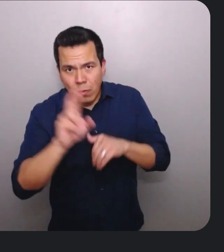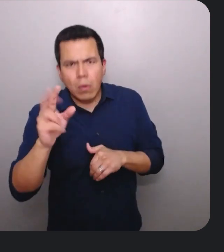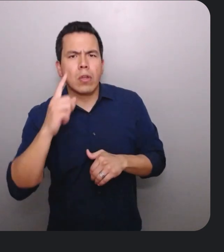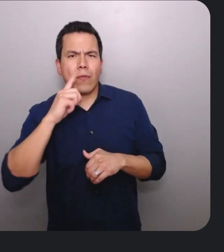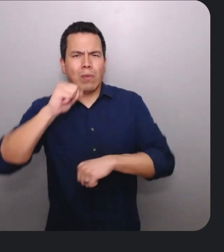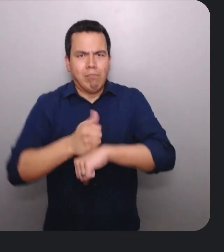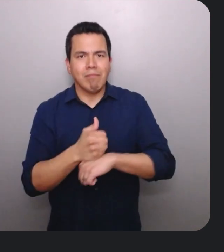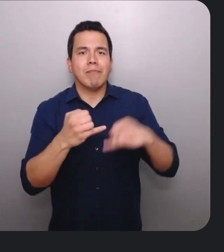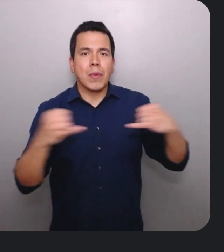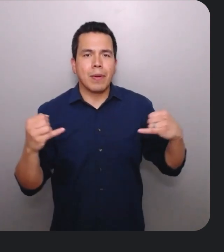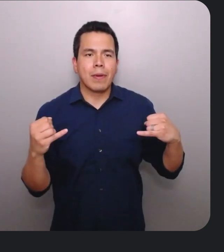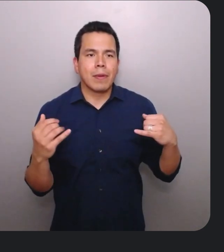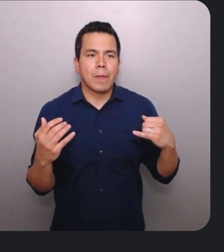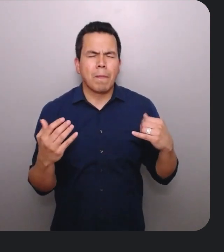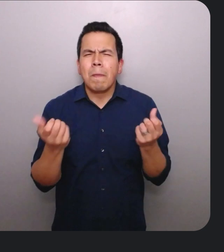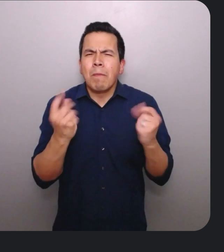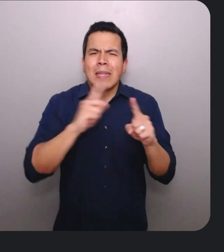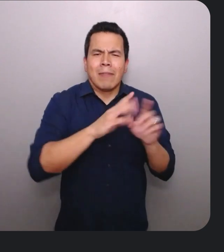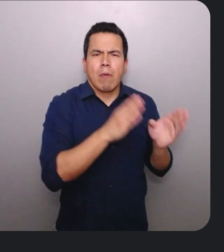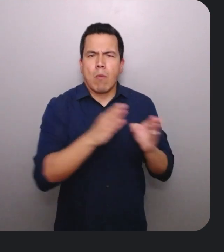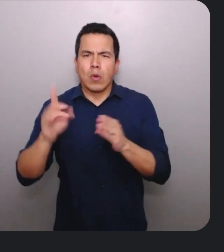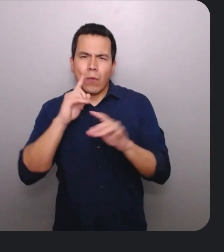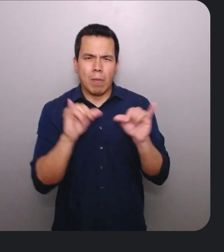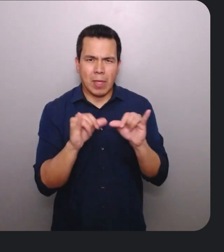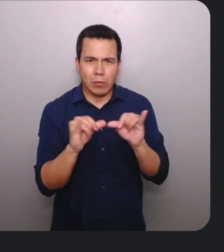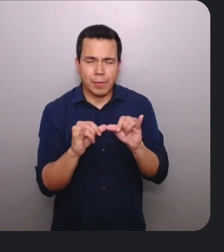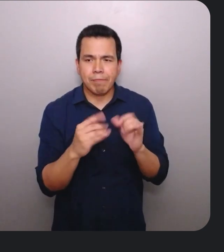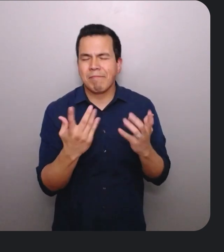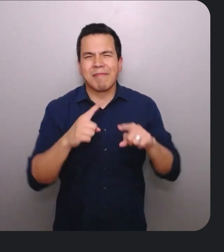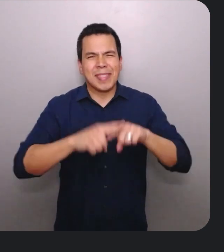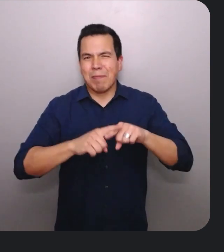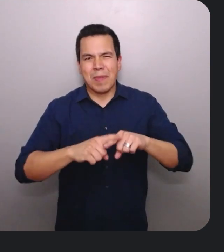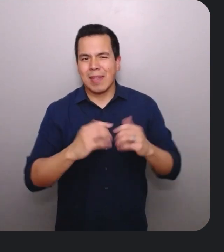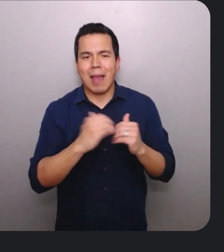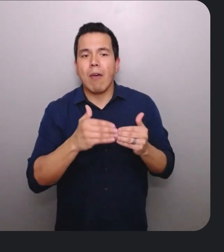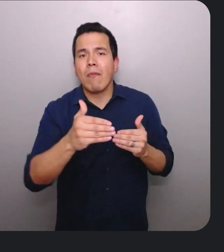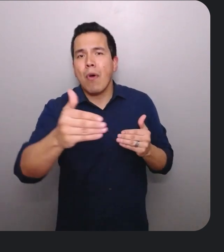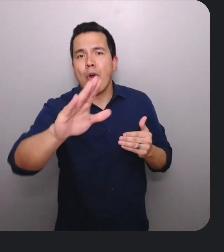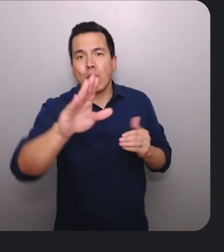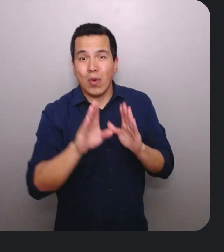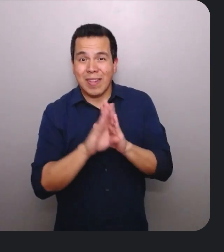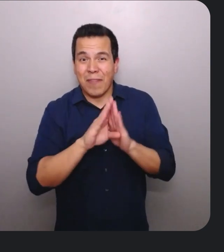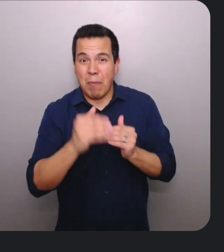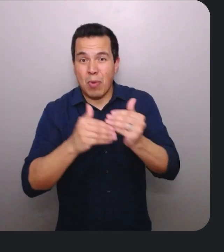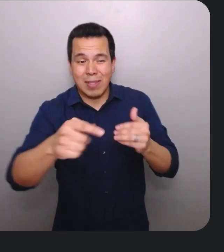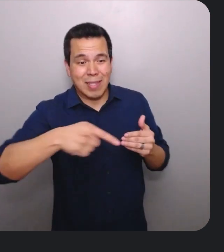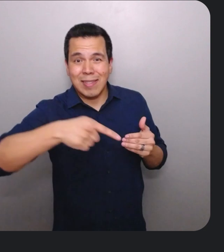benchmark. There are multiple methods for measuring use case effectiveness. Depending on how far into the development process your team is,